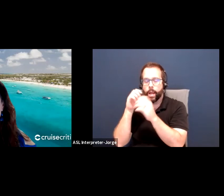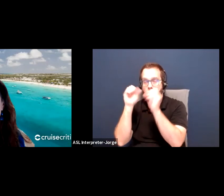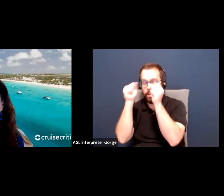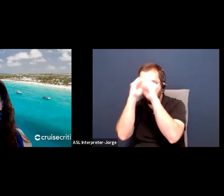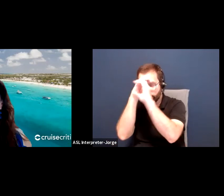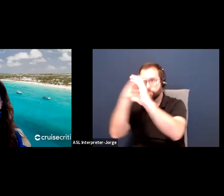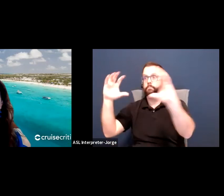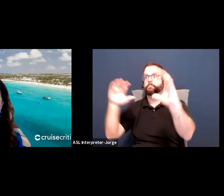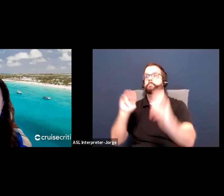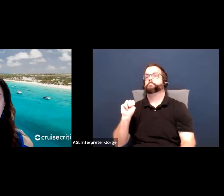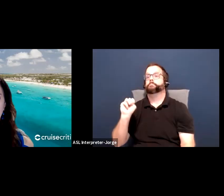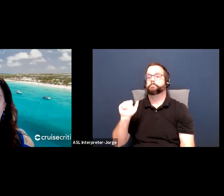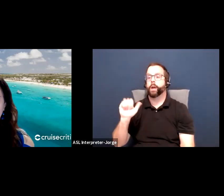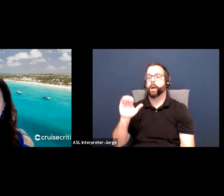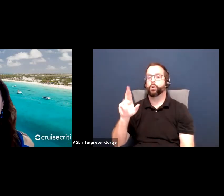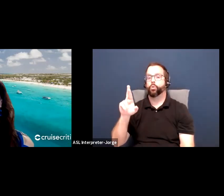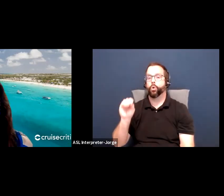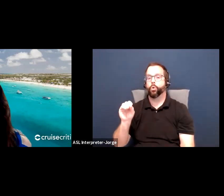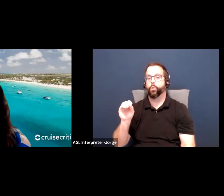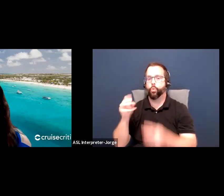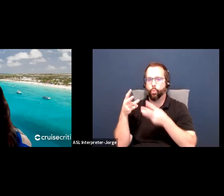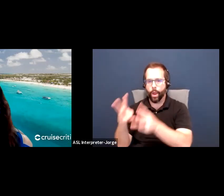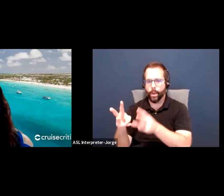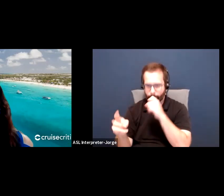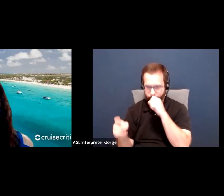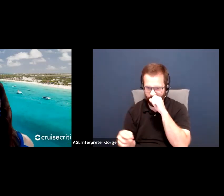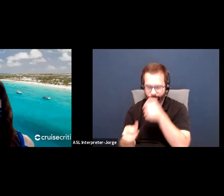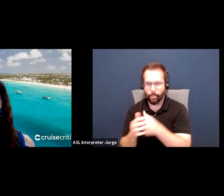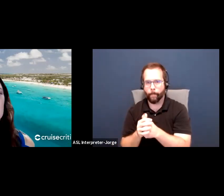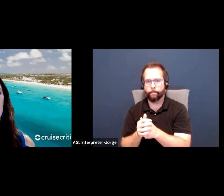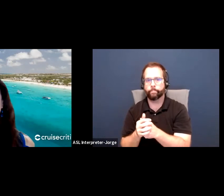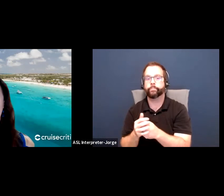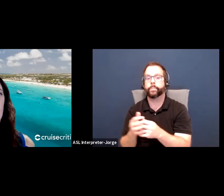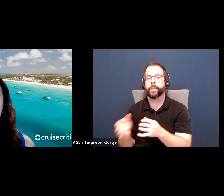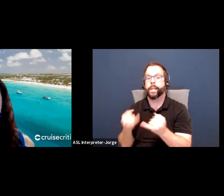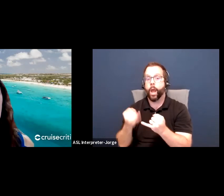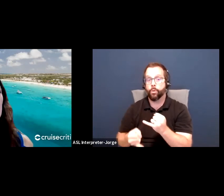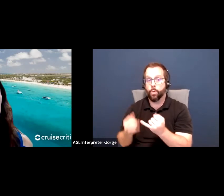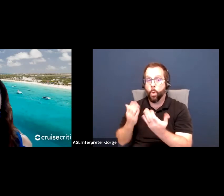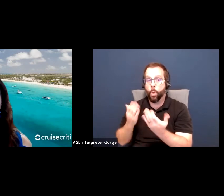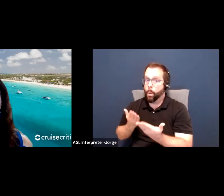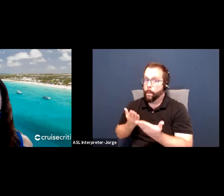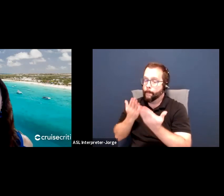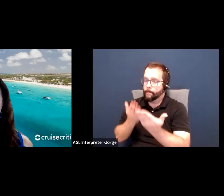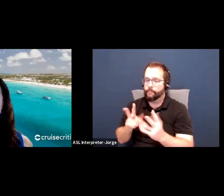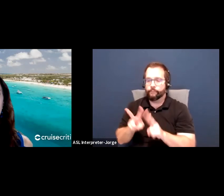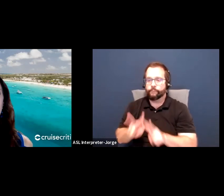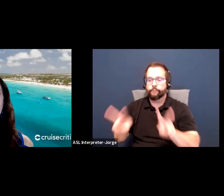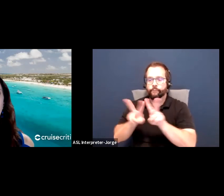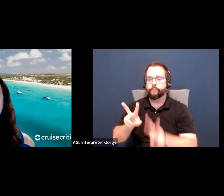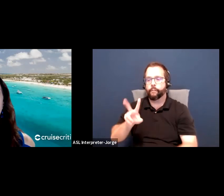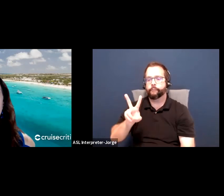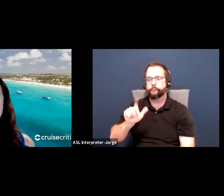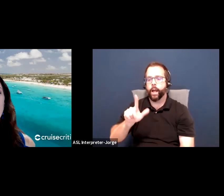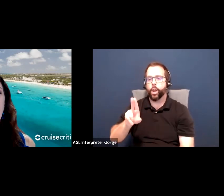All right, then value proposition. Now we're at the final product. The house is done. It's gorgeous.